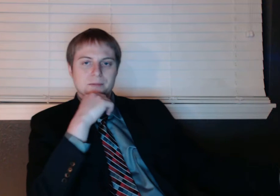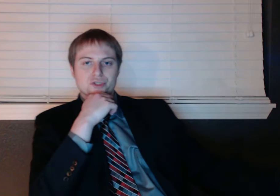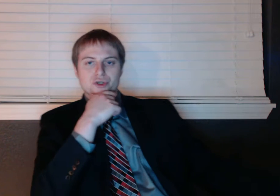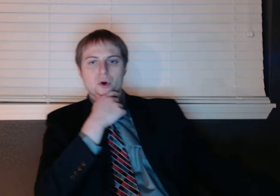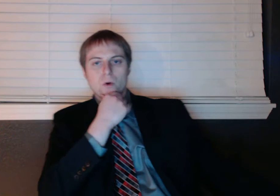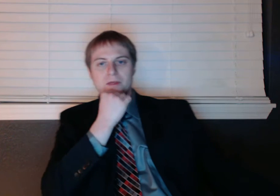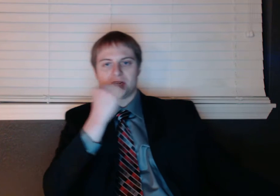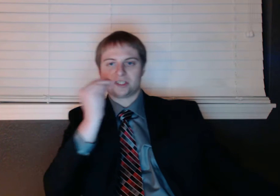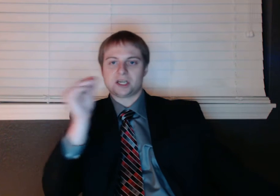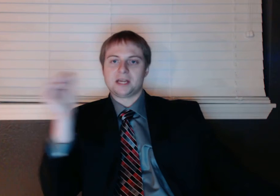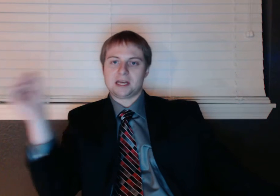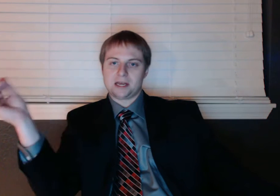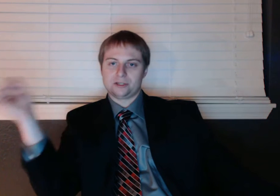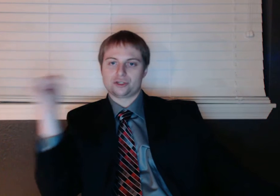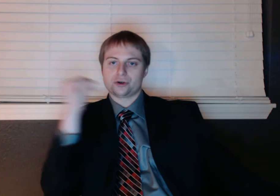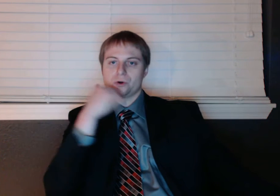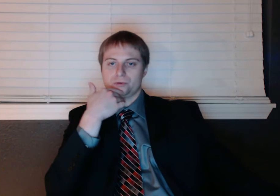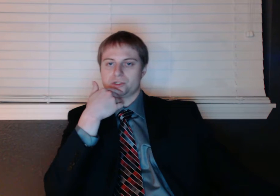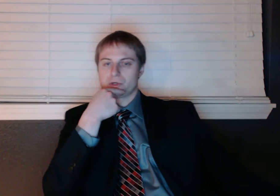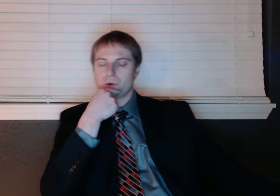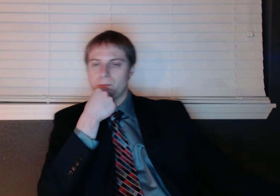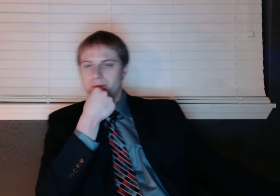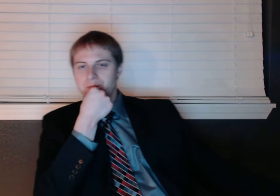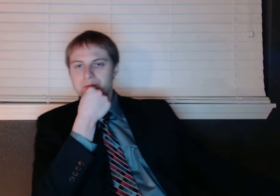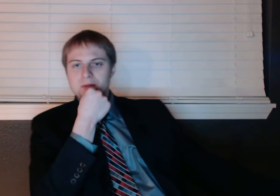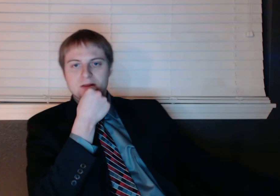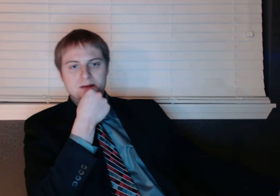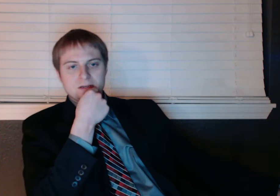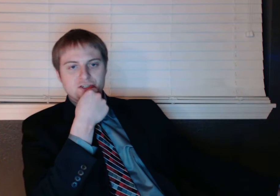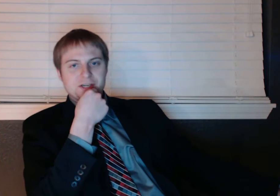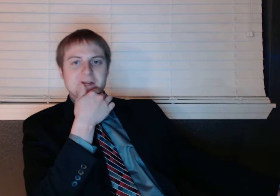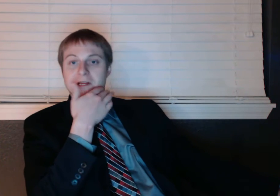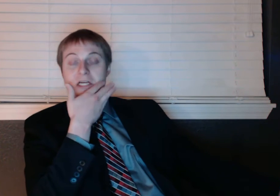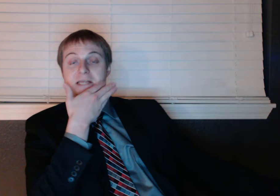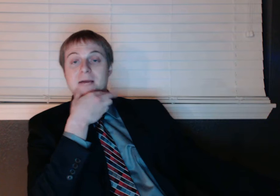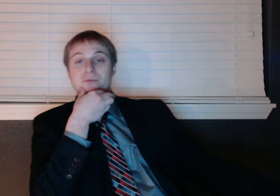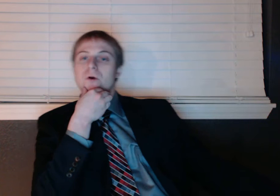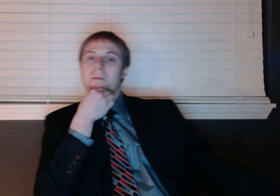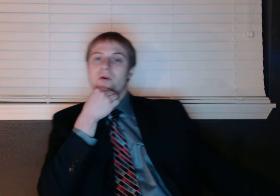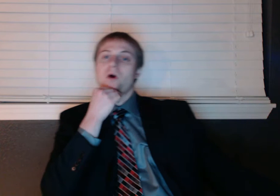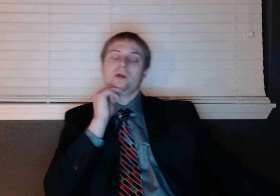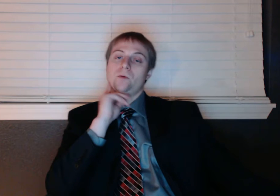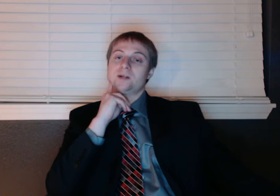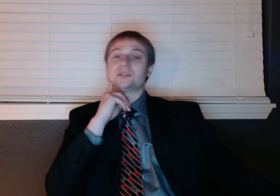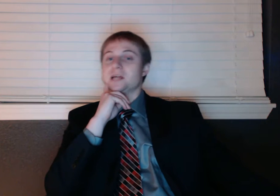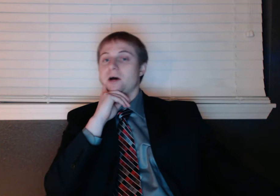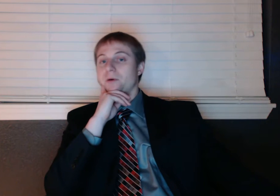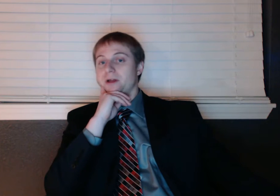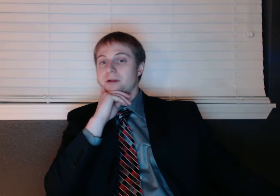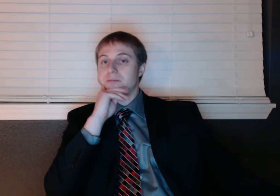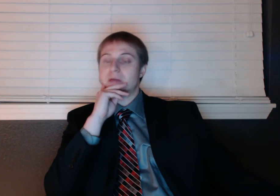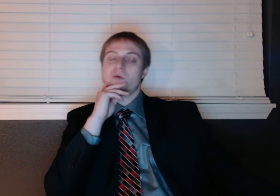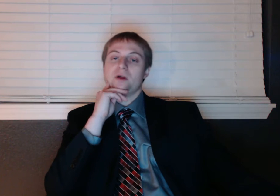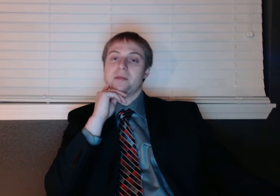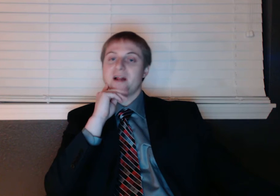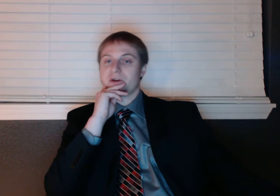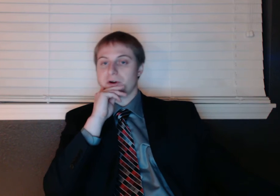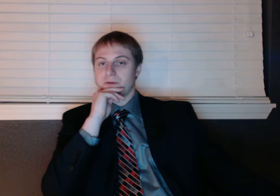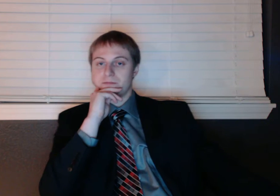show and then a Sunday night show. So, she can condemn Trump and all he wants now and people won't get mad at her